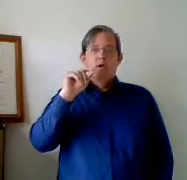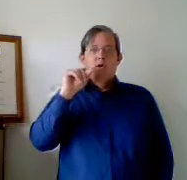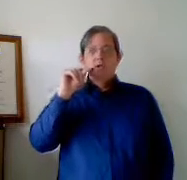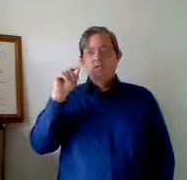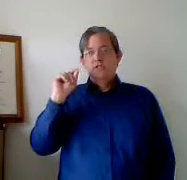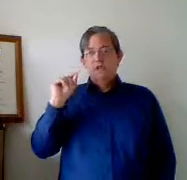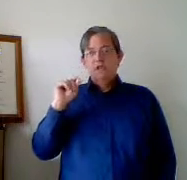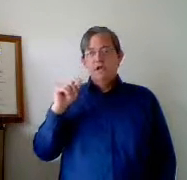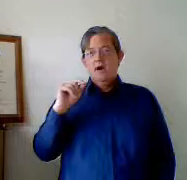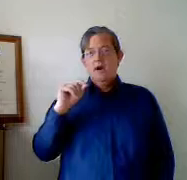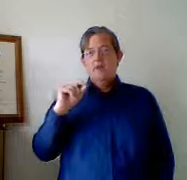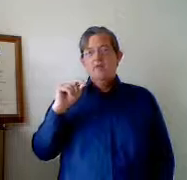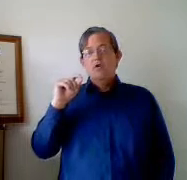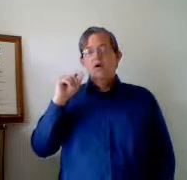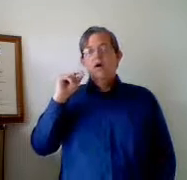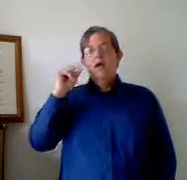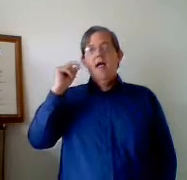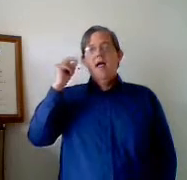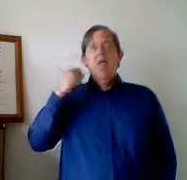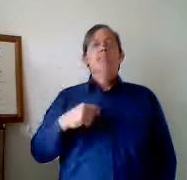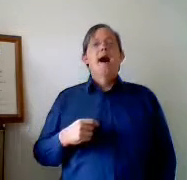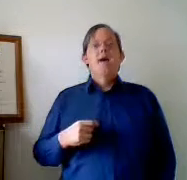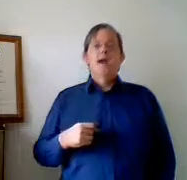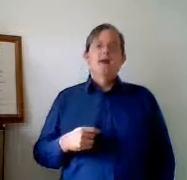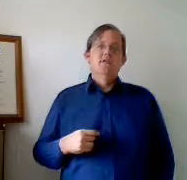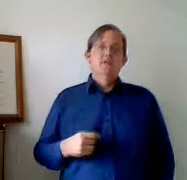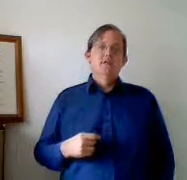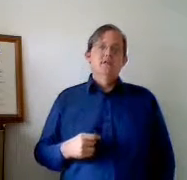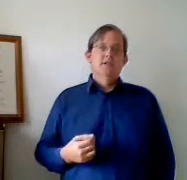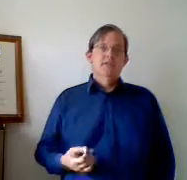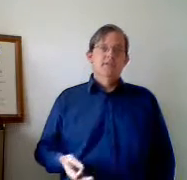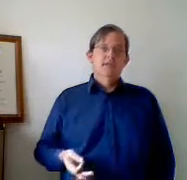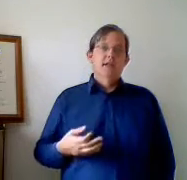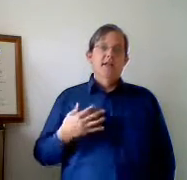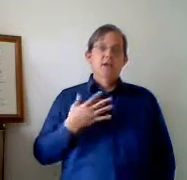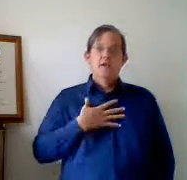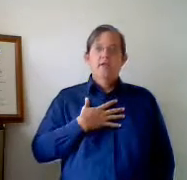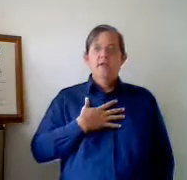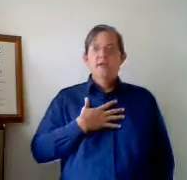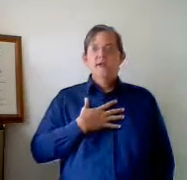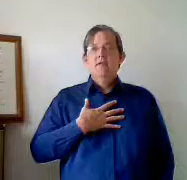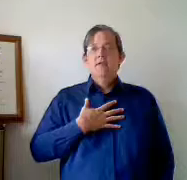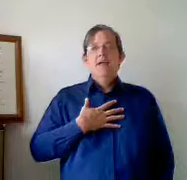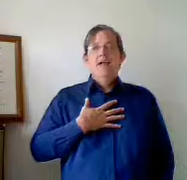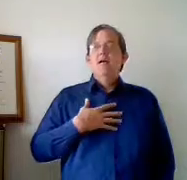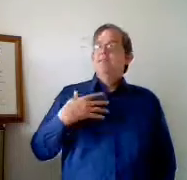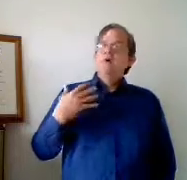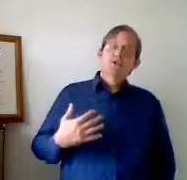words and the structure of your inbound conversation. The customer gets put through to you. Most